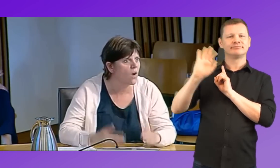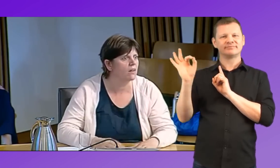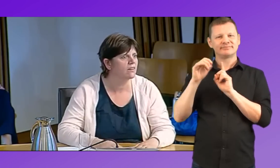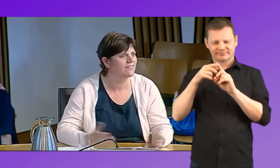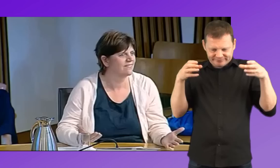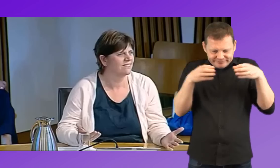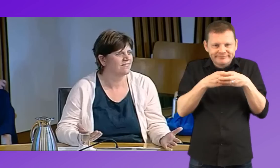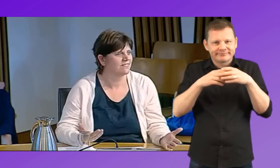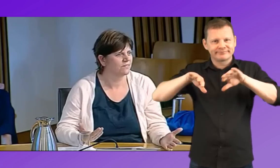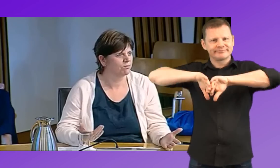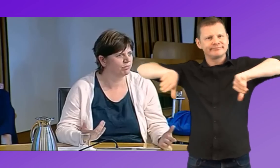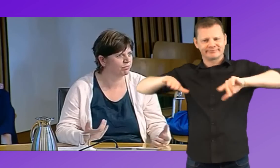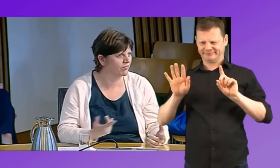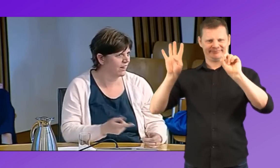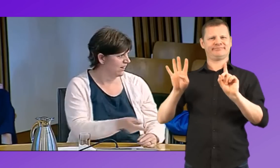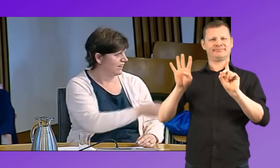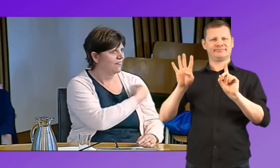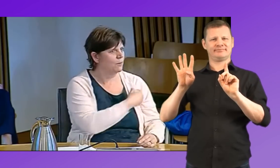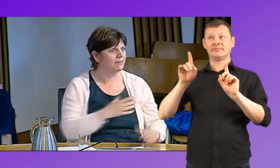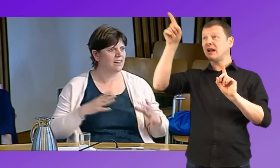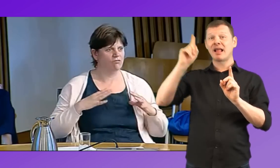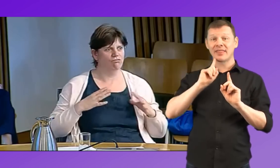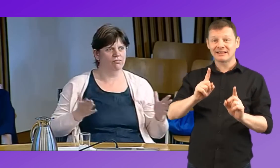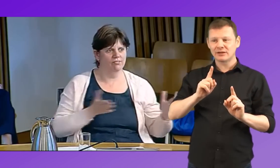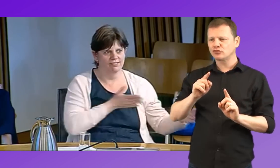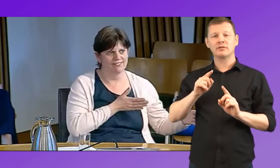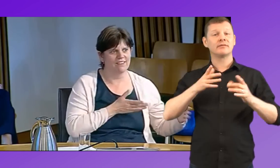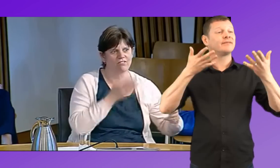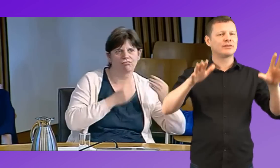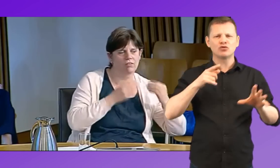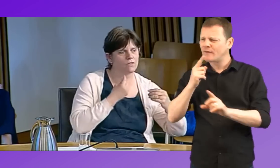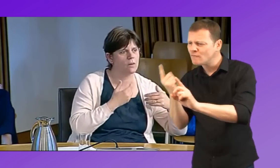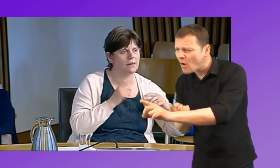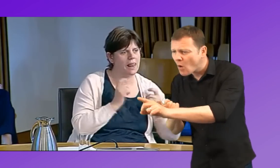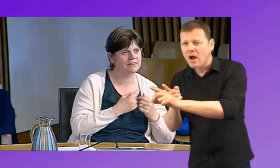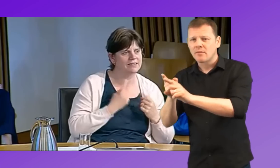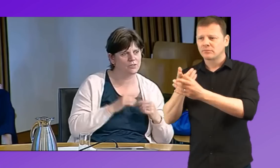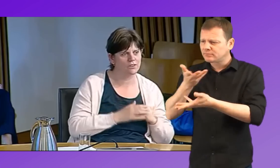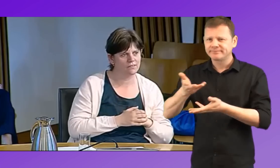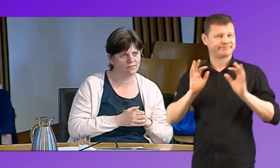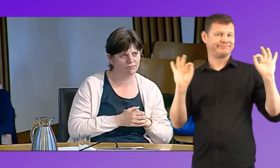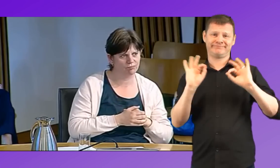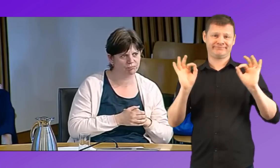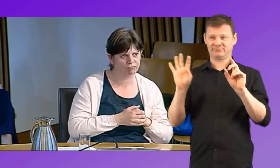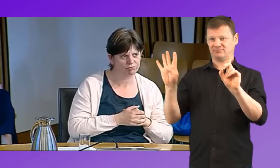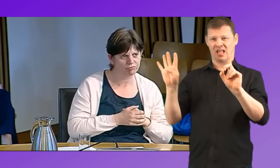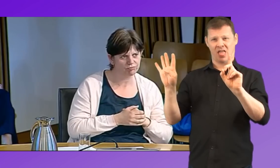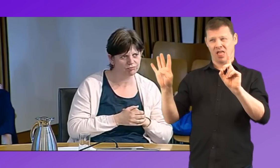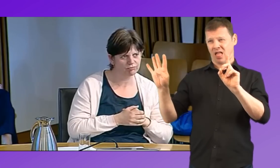And they're existing within this macro environment. So there's no follow up from the teacher directly. And they're not enjoying anywhere